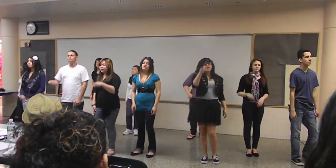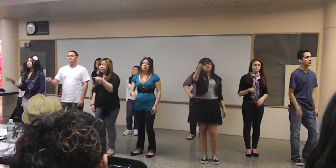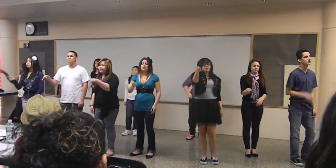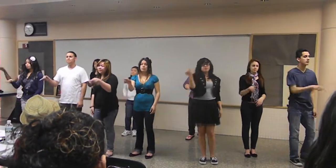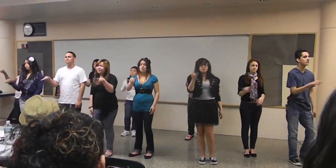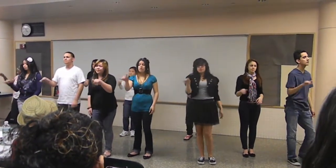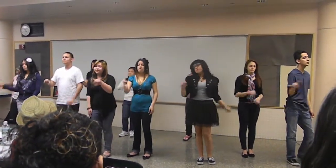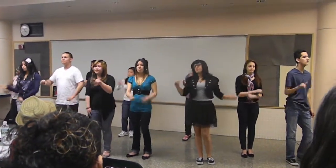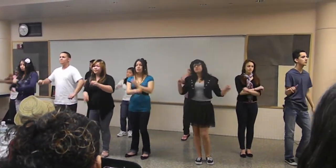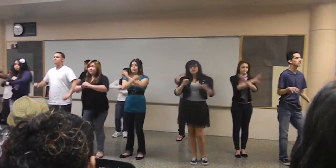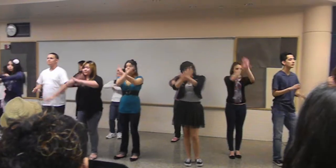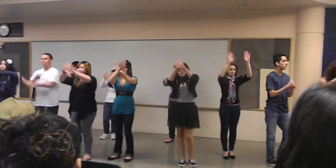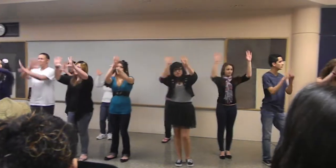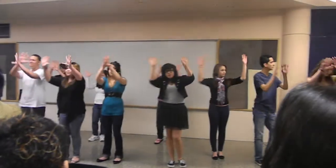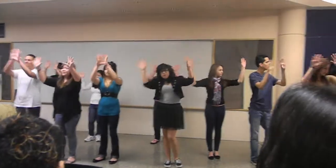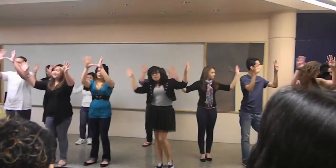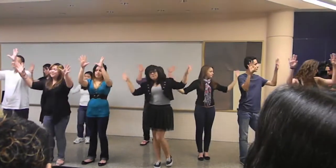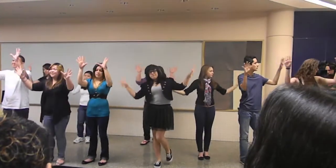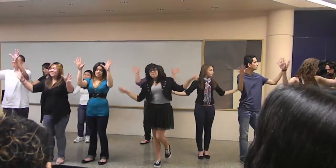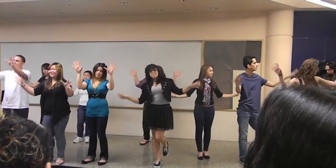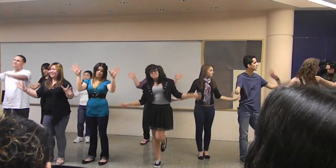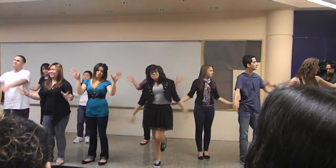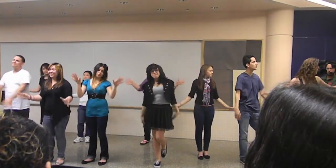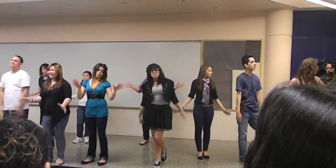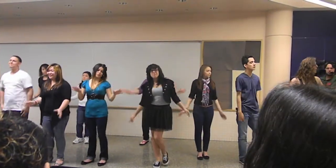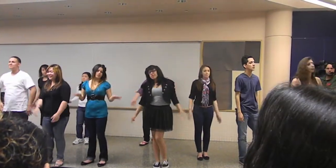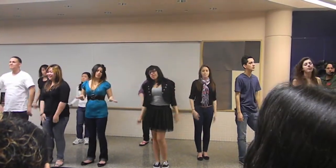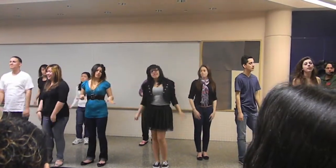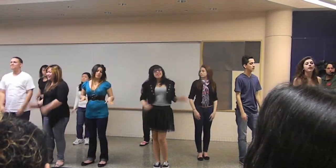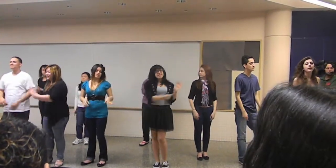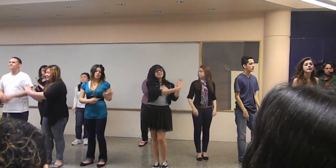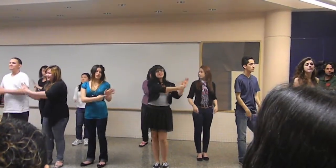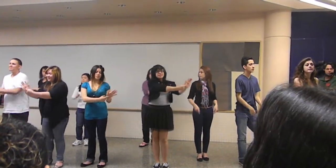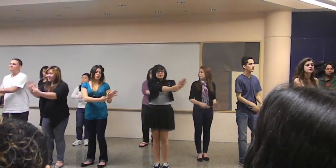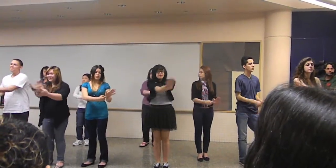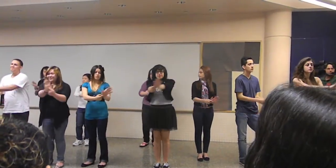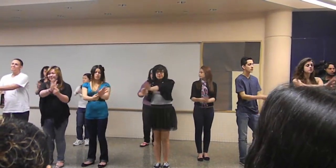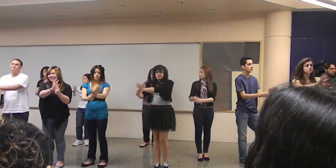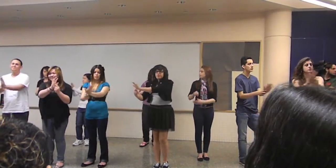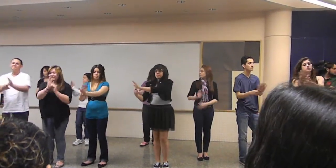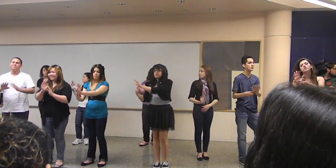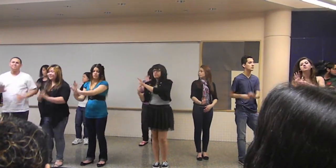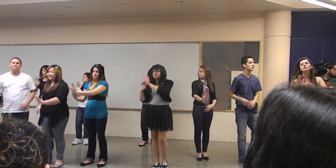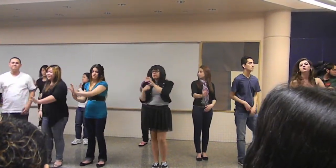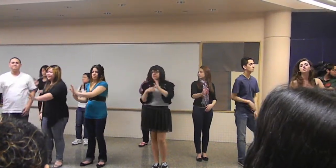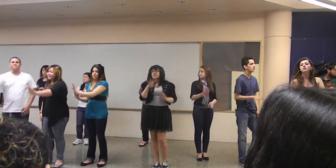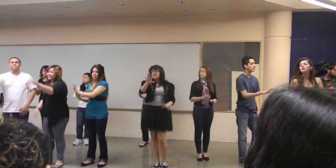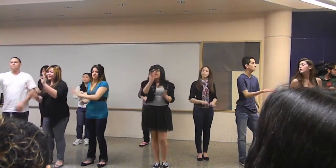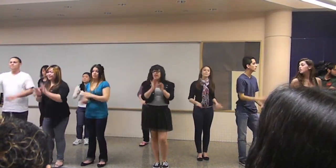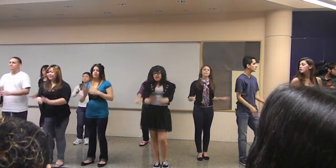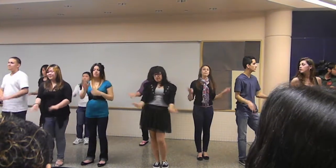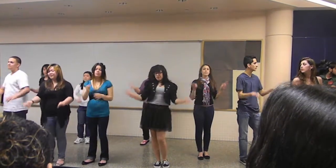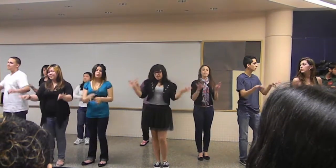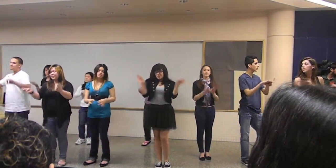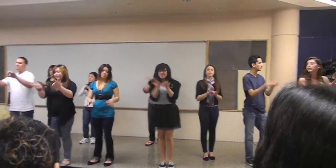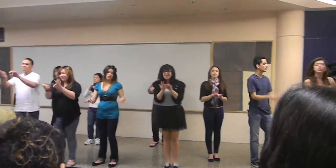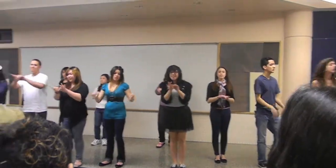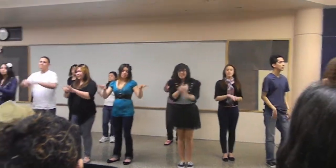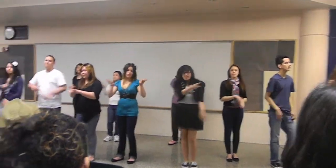Cause baby, you're the star you are You're my true one You won't